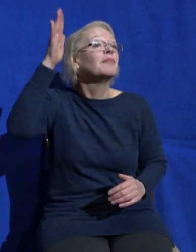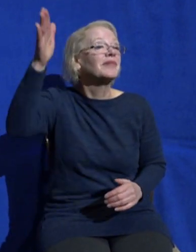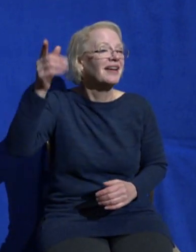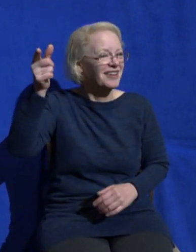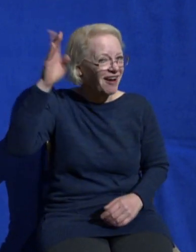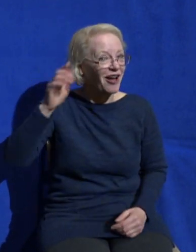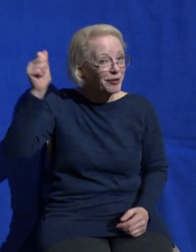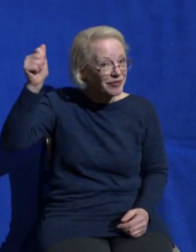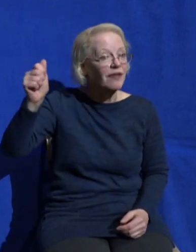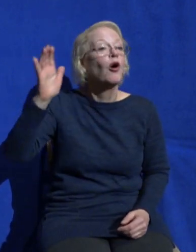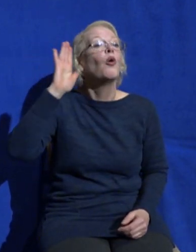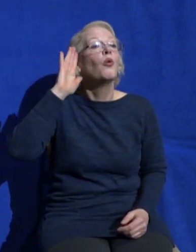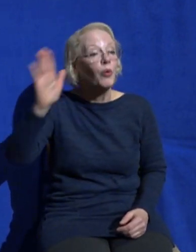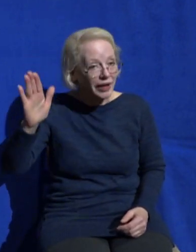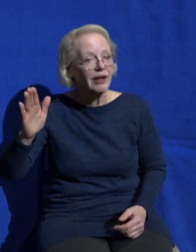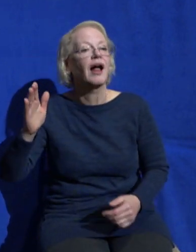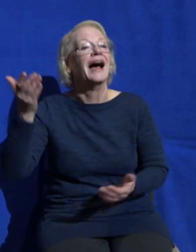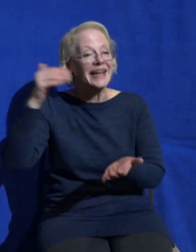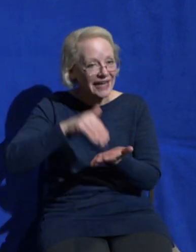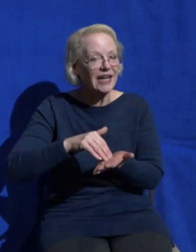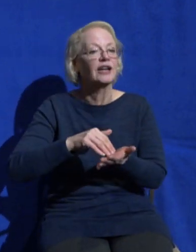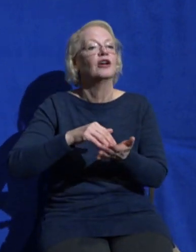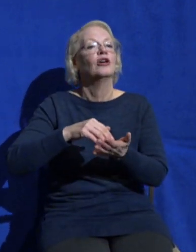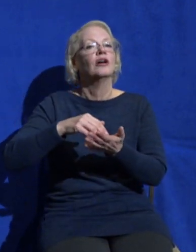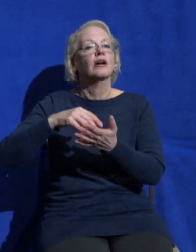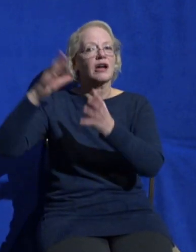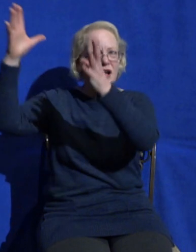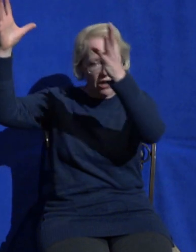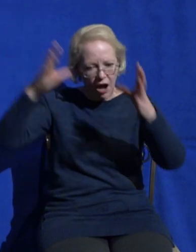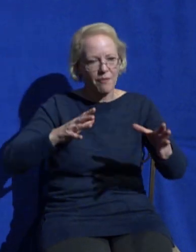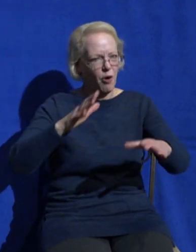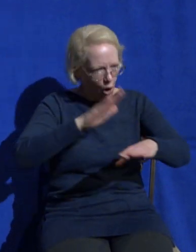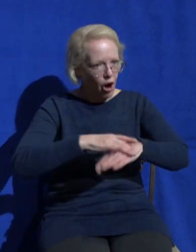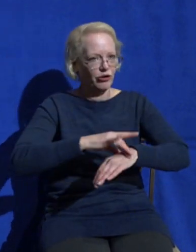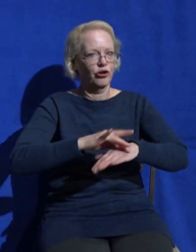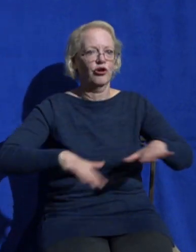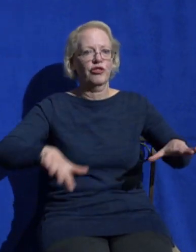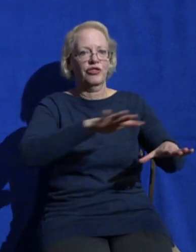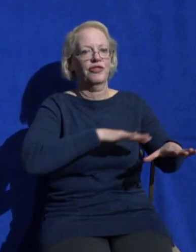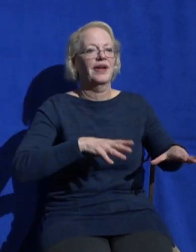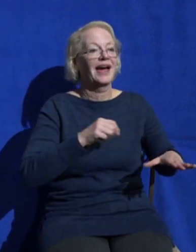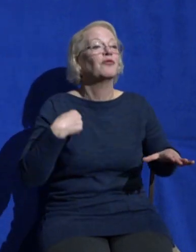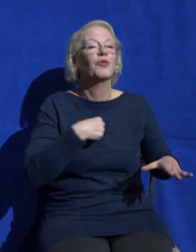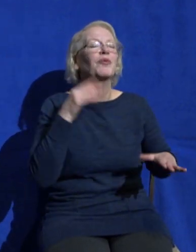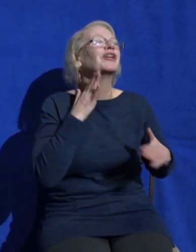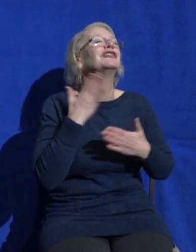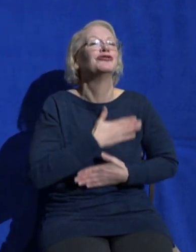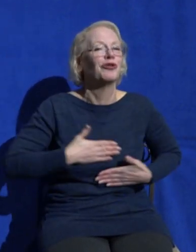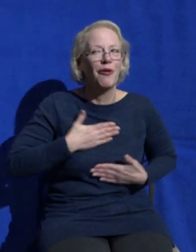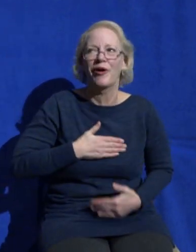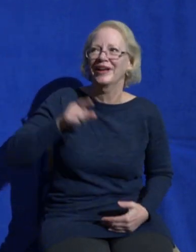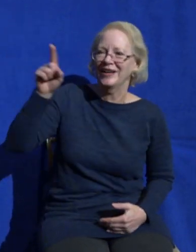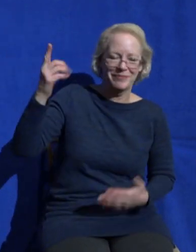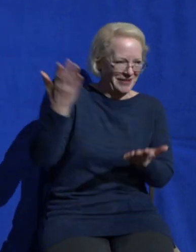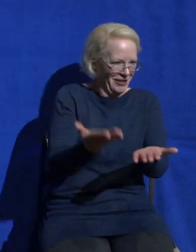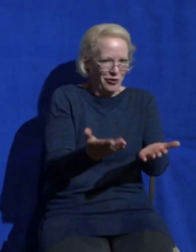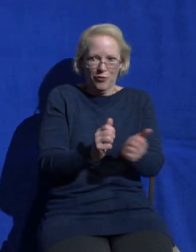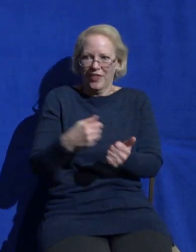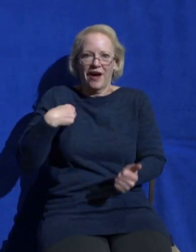make earth his physical dwelling place and we will enjoy his presence with no interruptions no distractions no